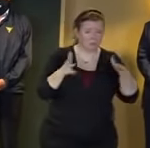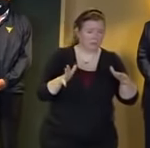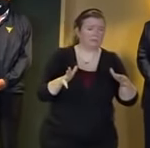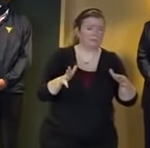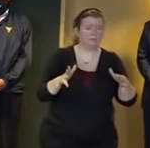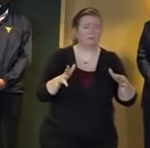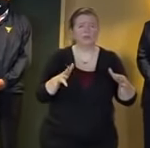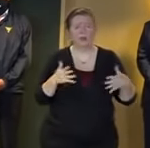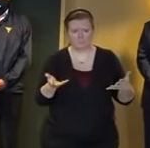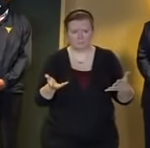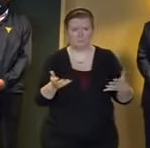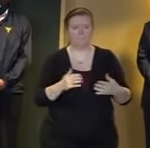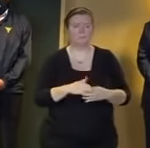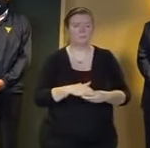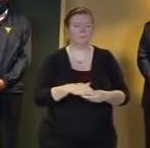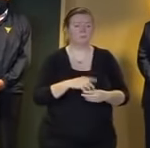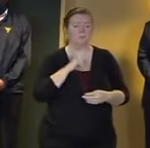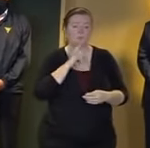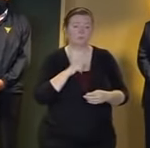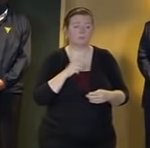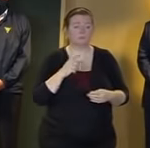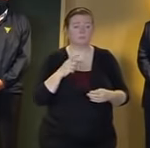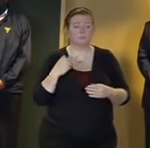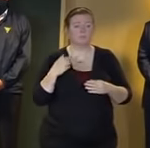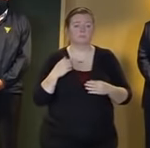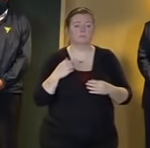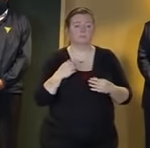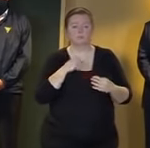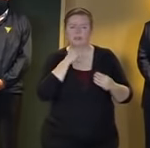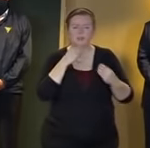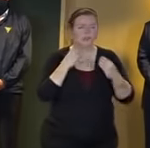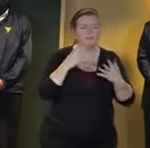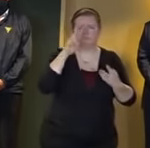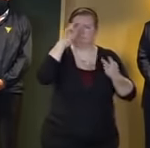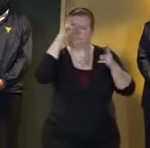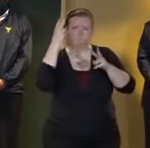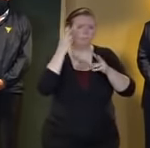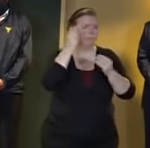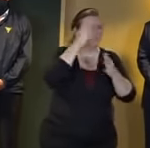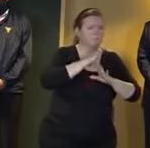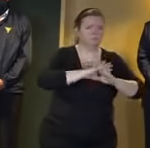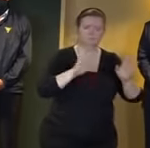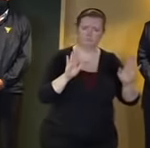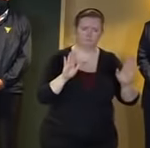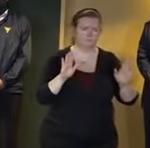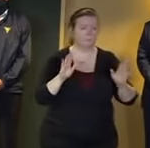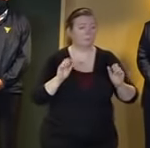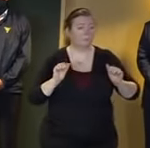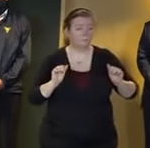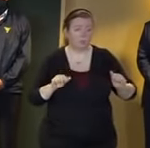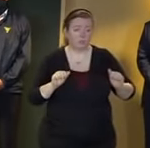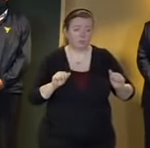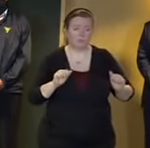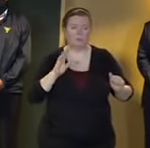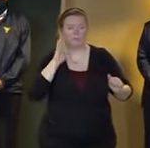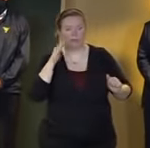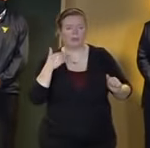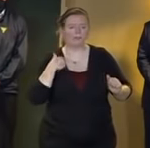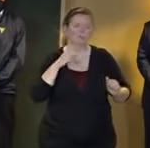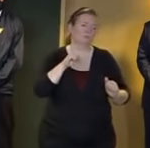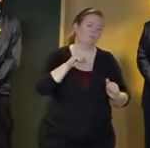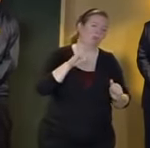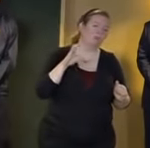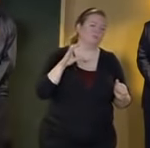really incumbent upon us not to mislead anyone there is a potential that there will be hundreds of thousands of